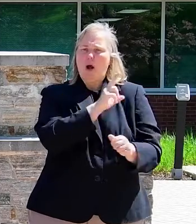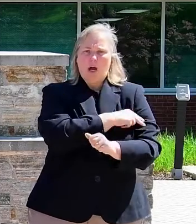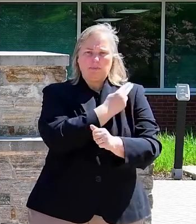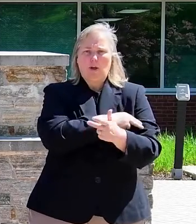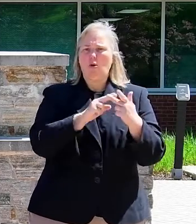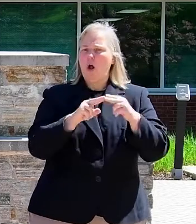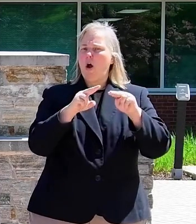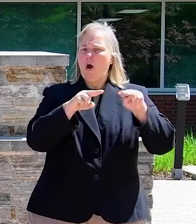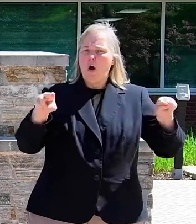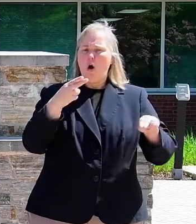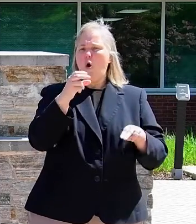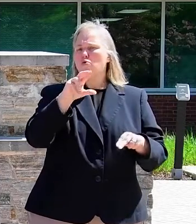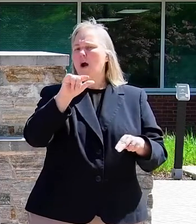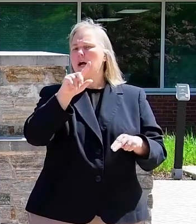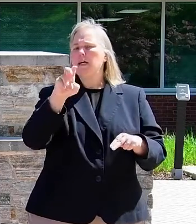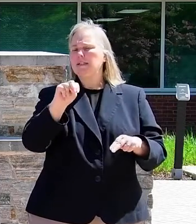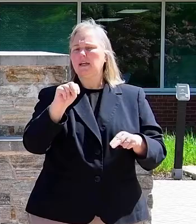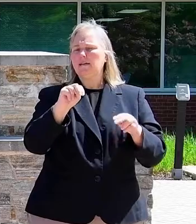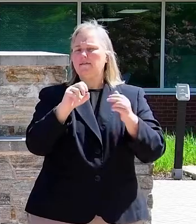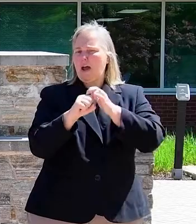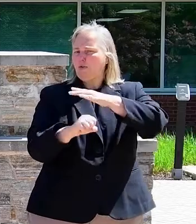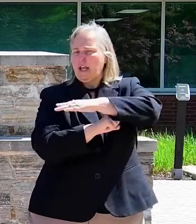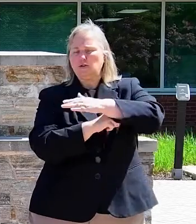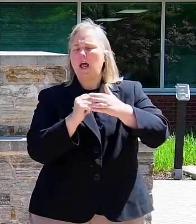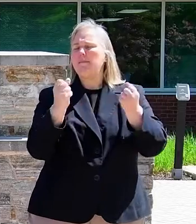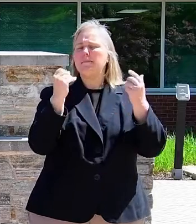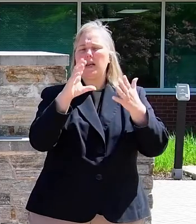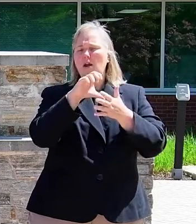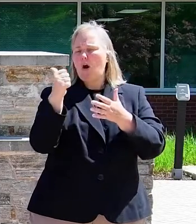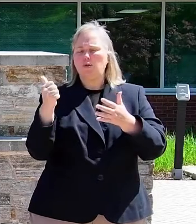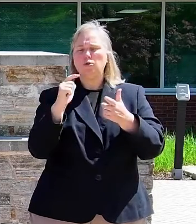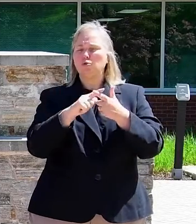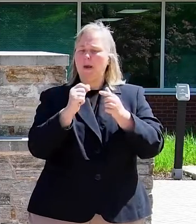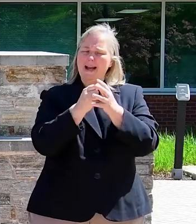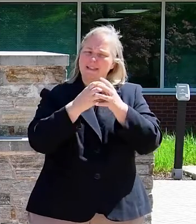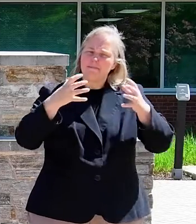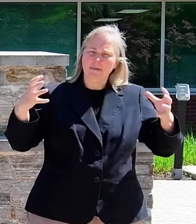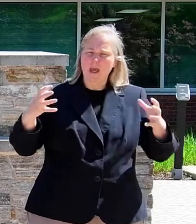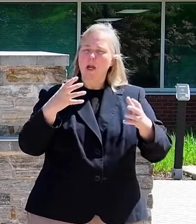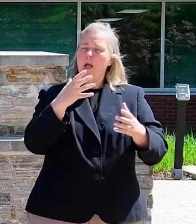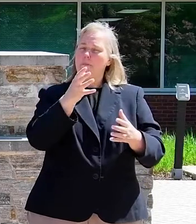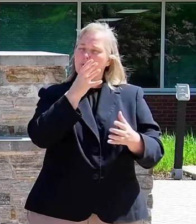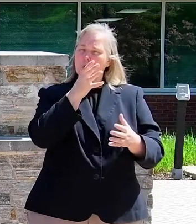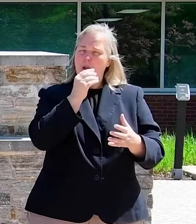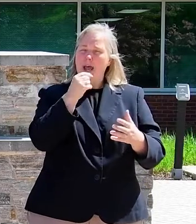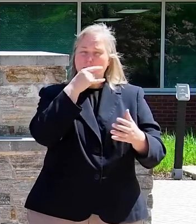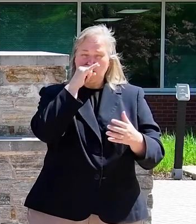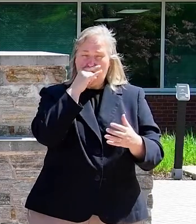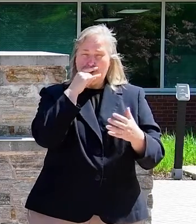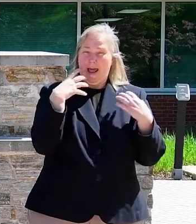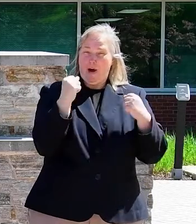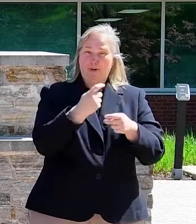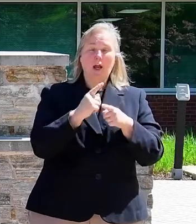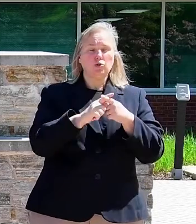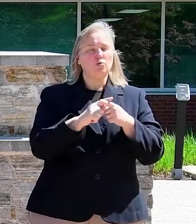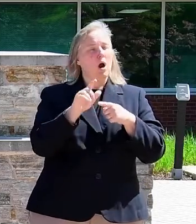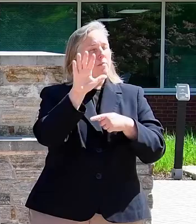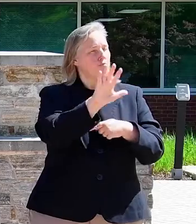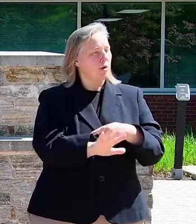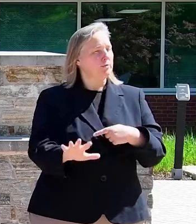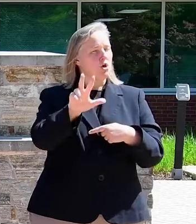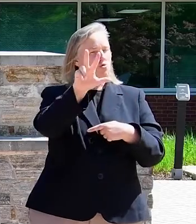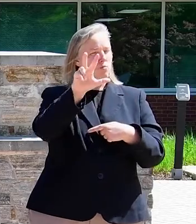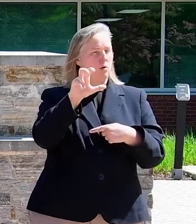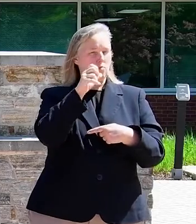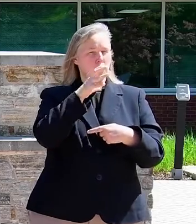Horizon Foundation, and many others to expand maternal and child health care to approximately 300 women